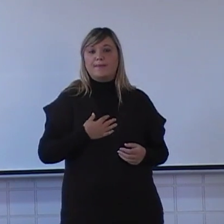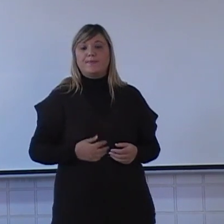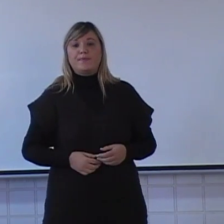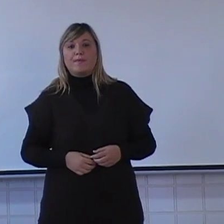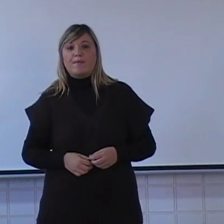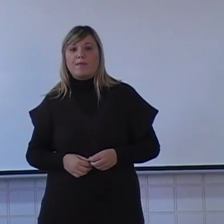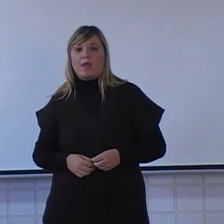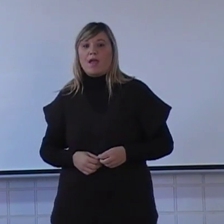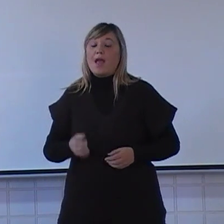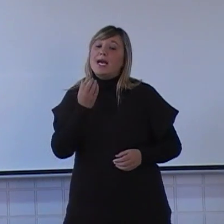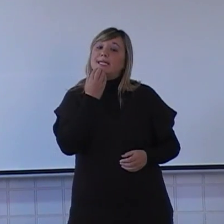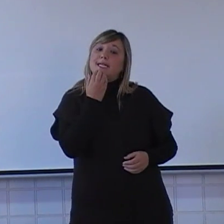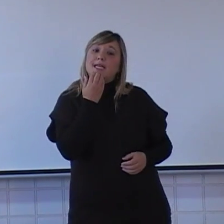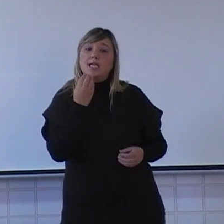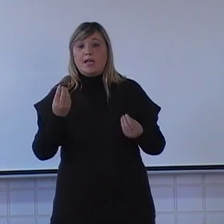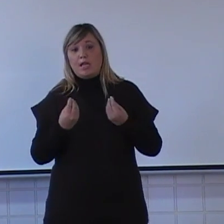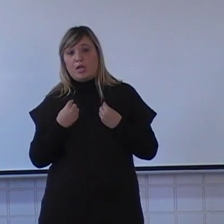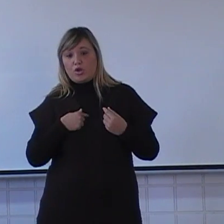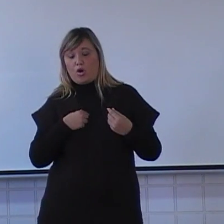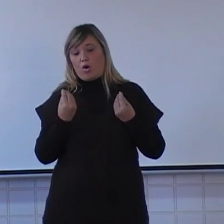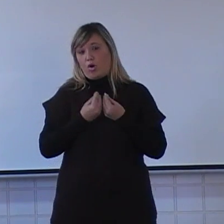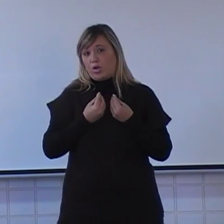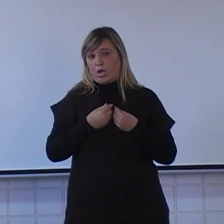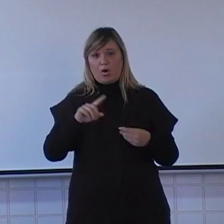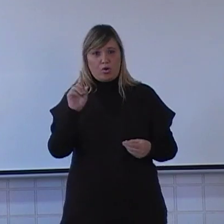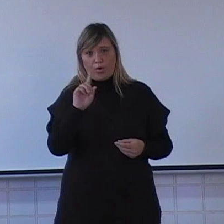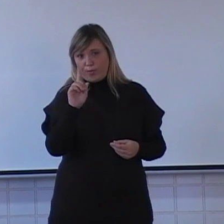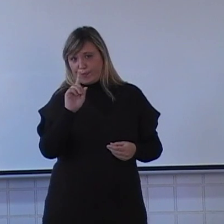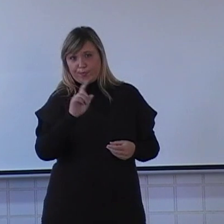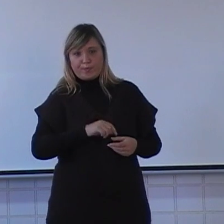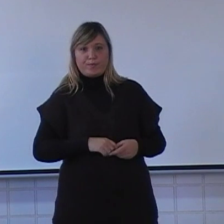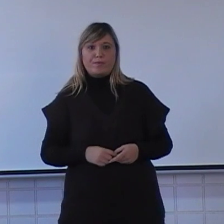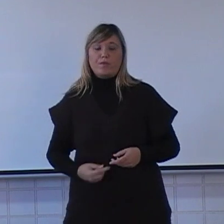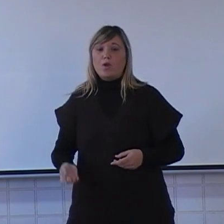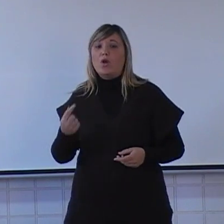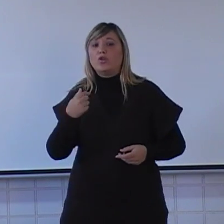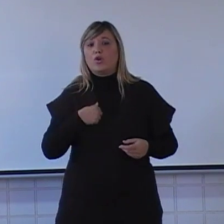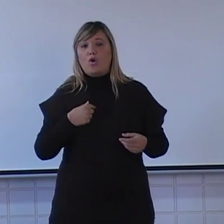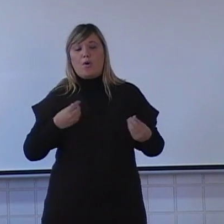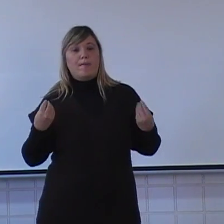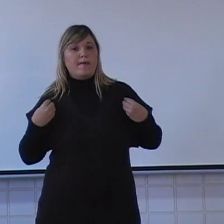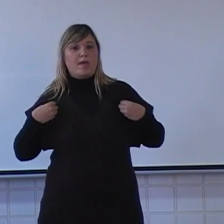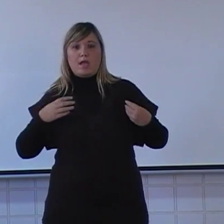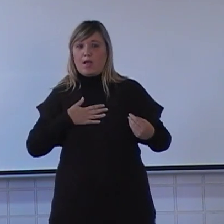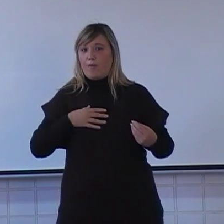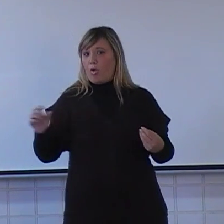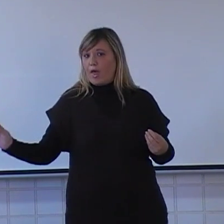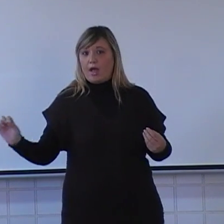You give me life Without you I don't have